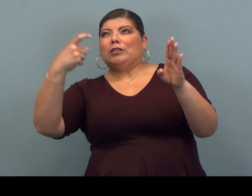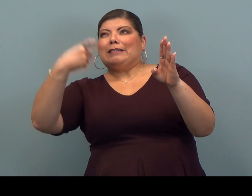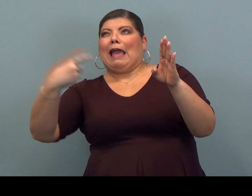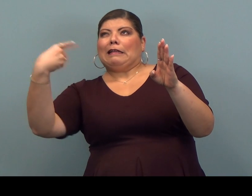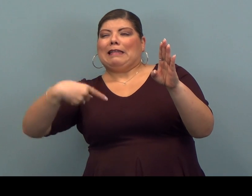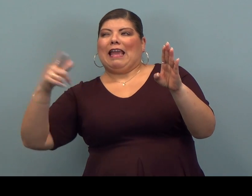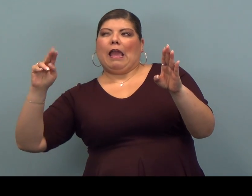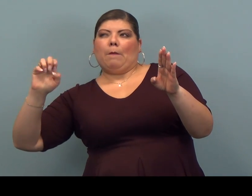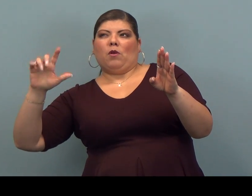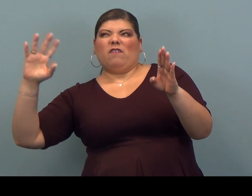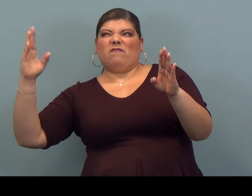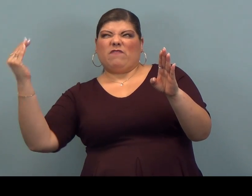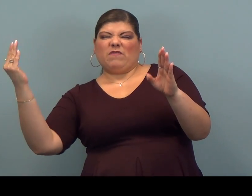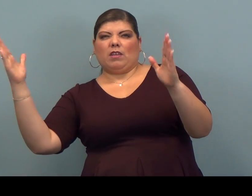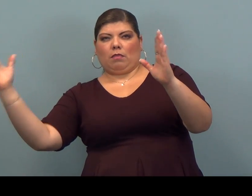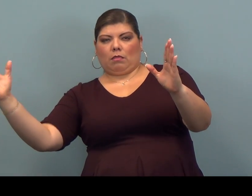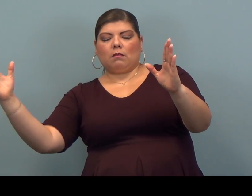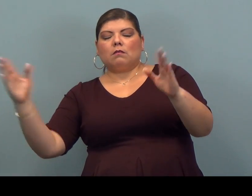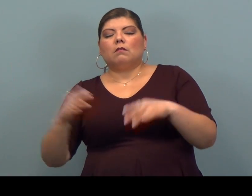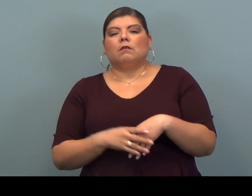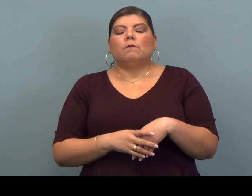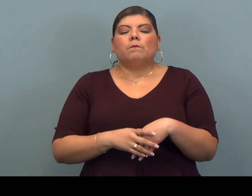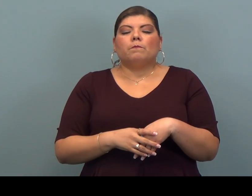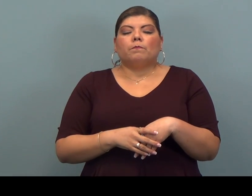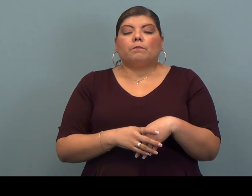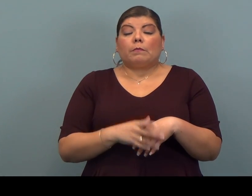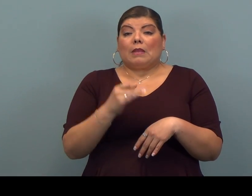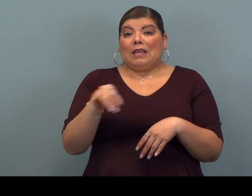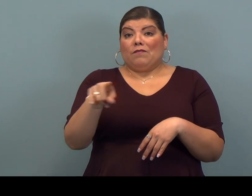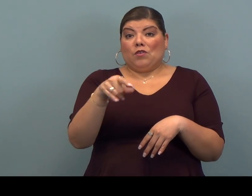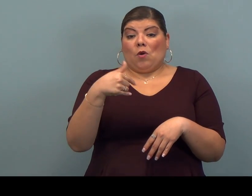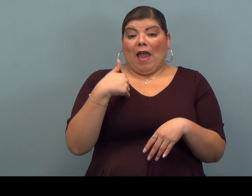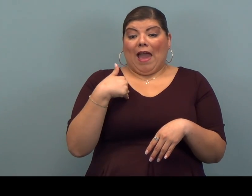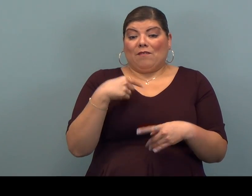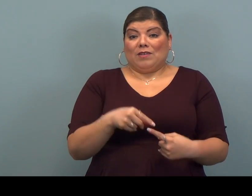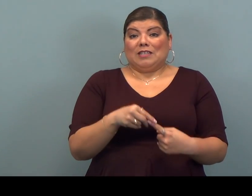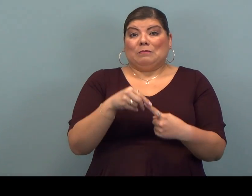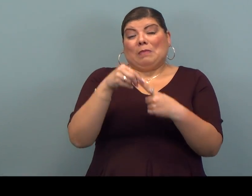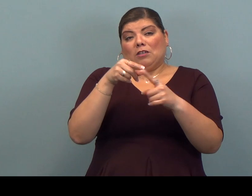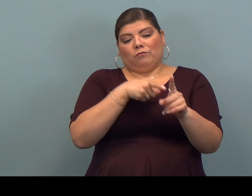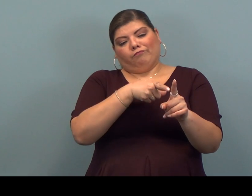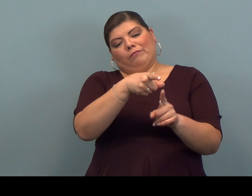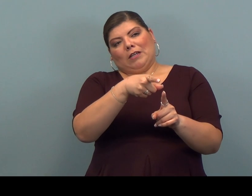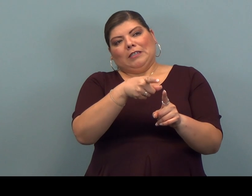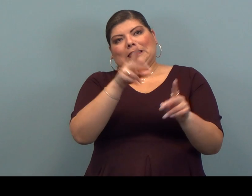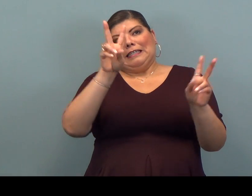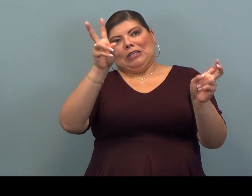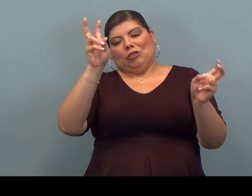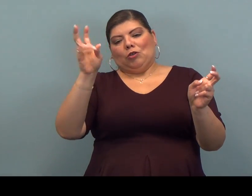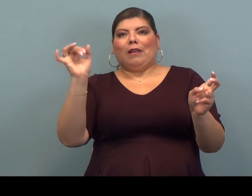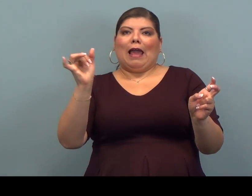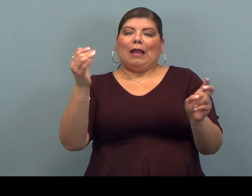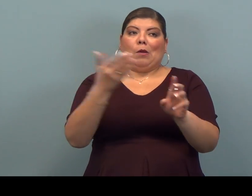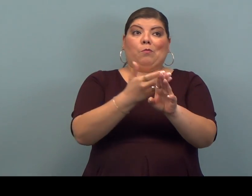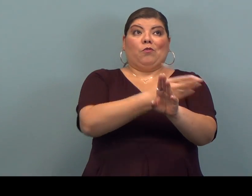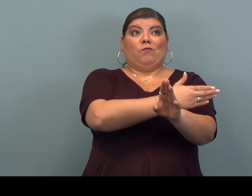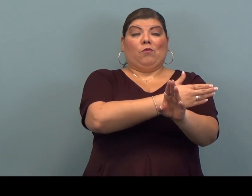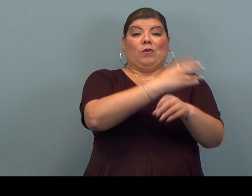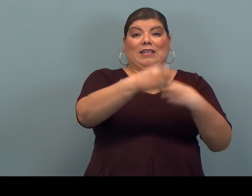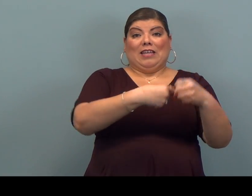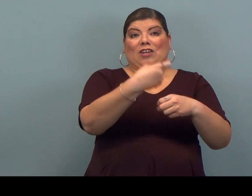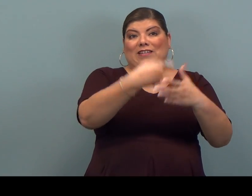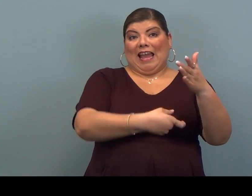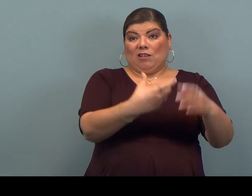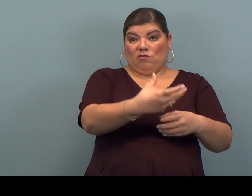day, you know, usually April 15th. If you have a specialty issue, such as a prior year